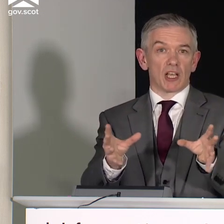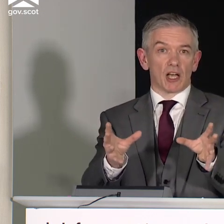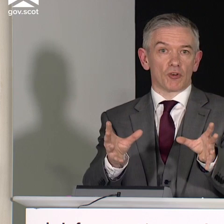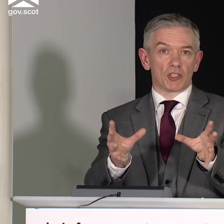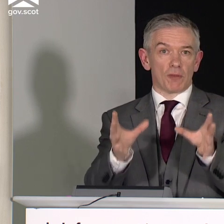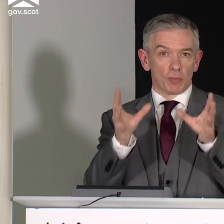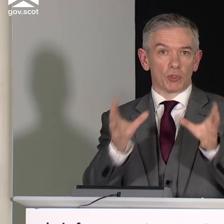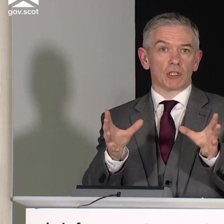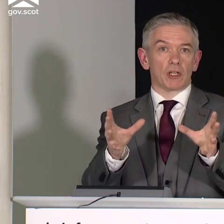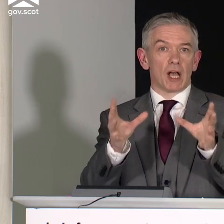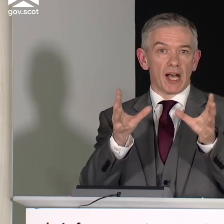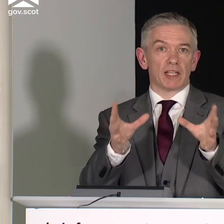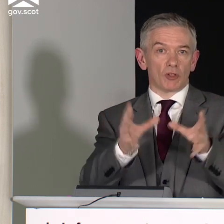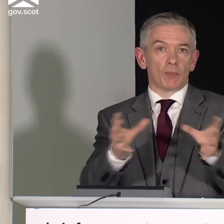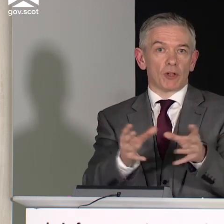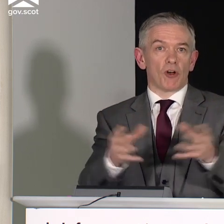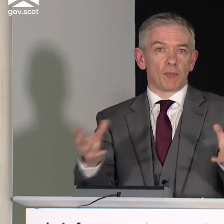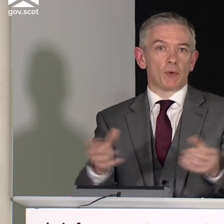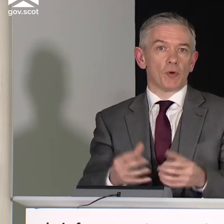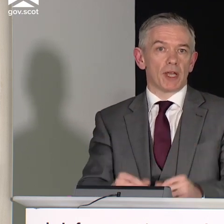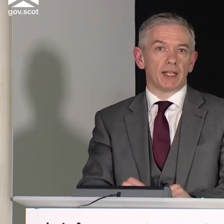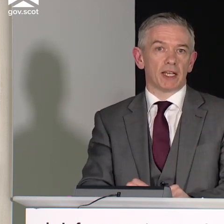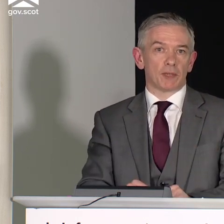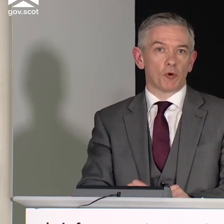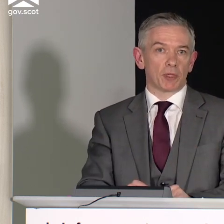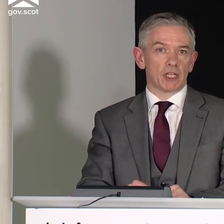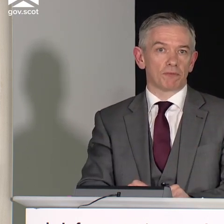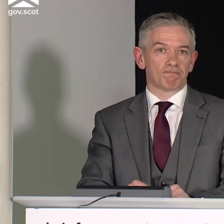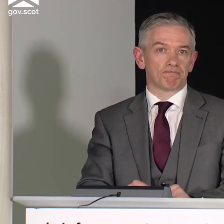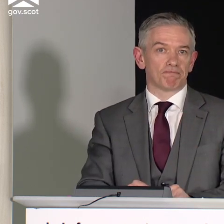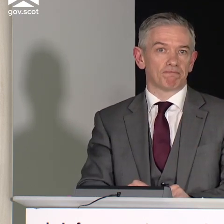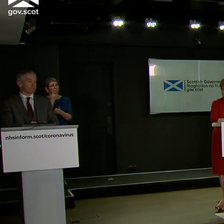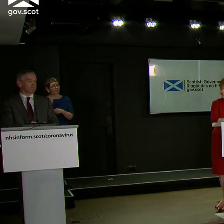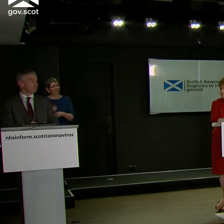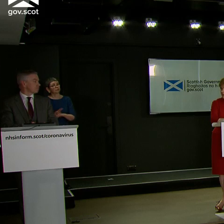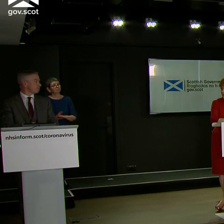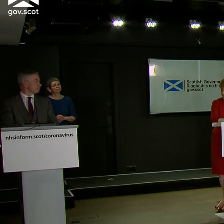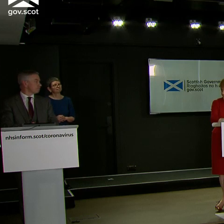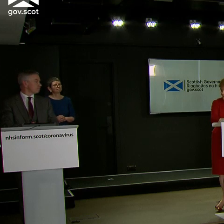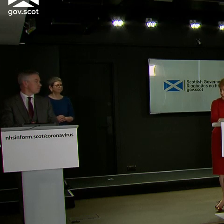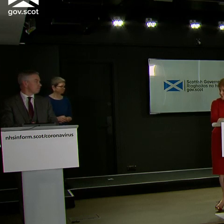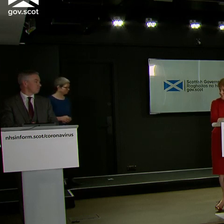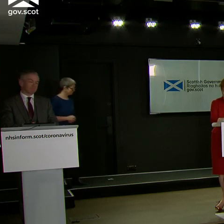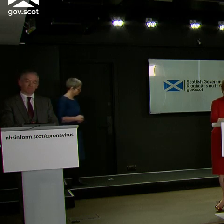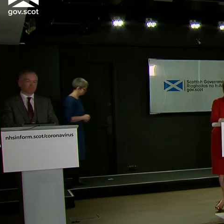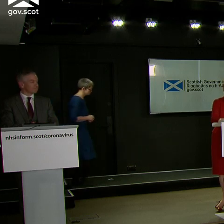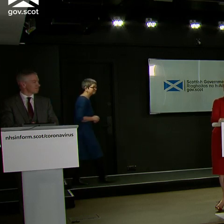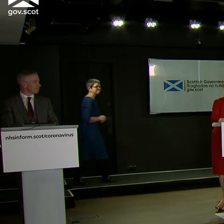is across that broader, higher number of people in a population. Excellent.